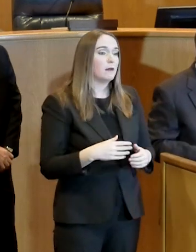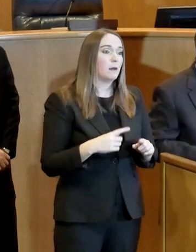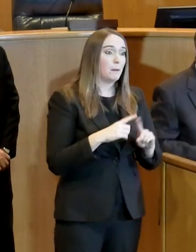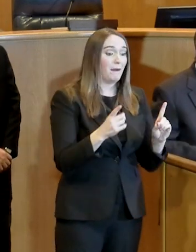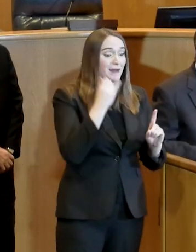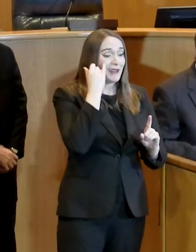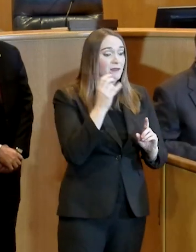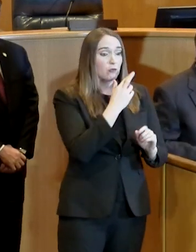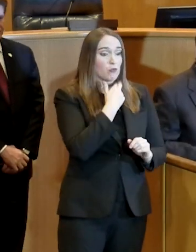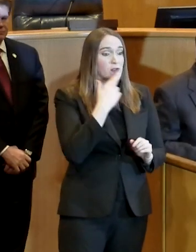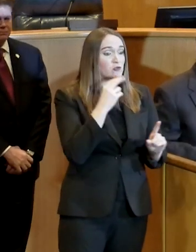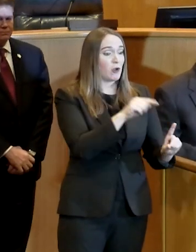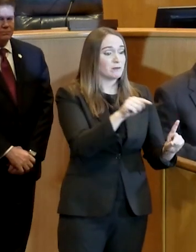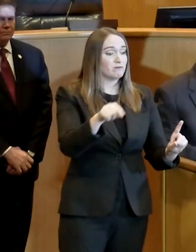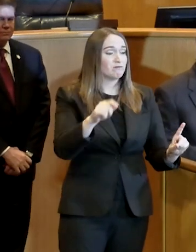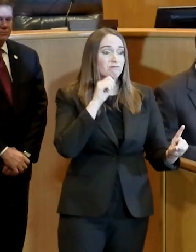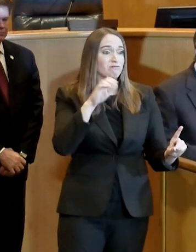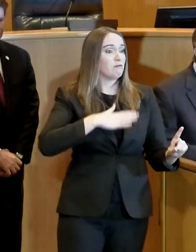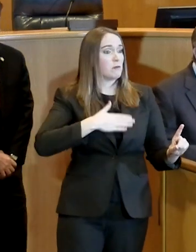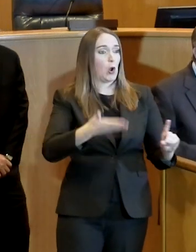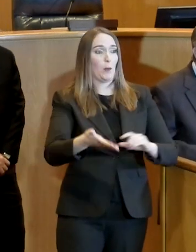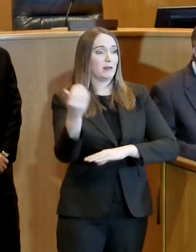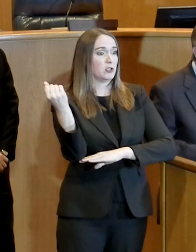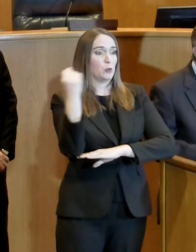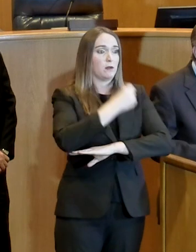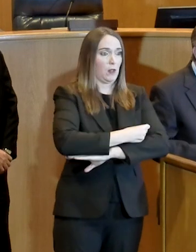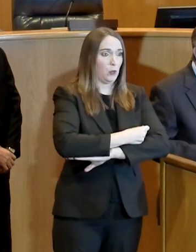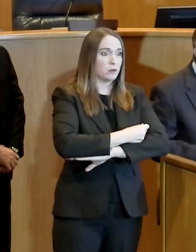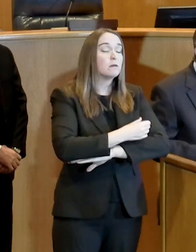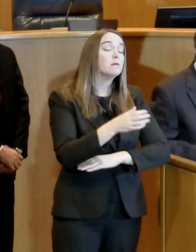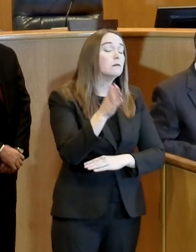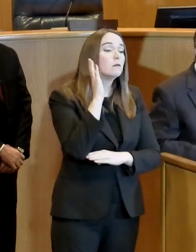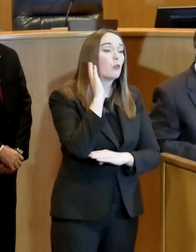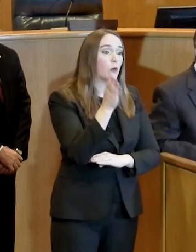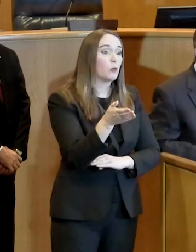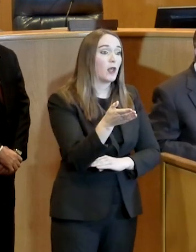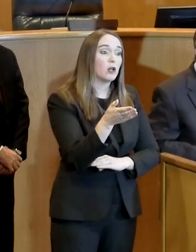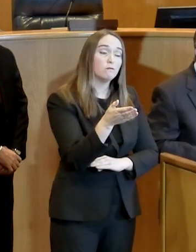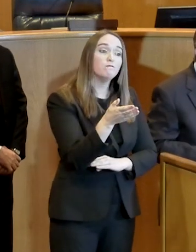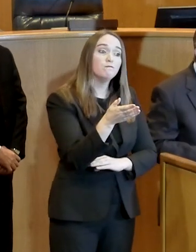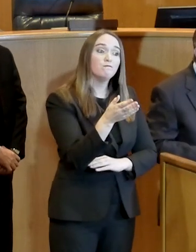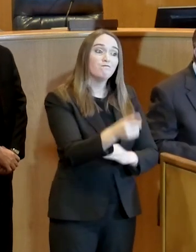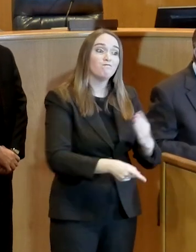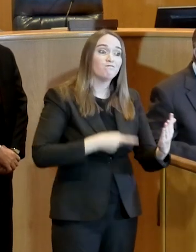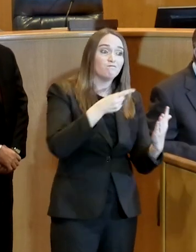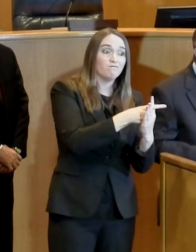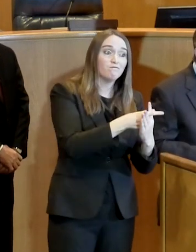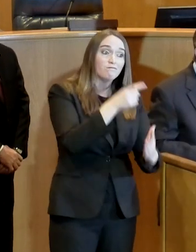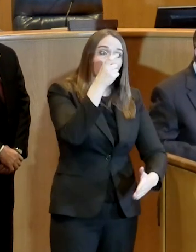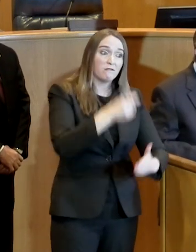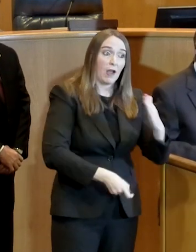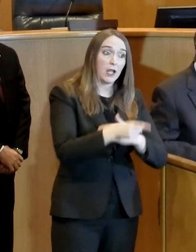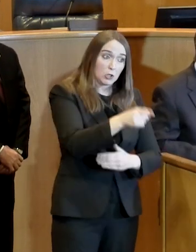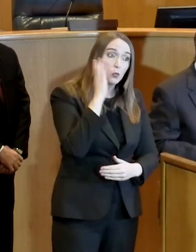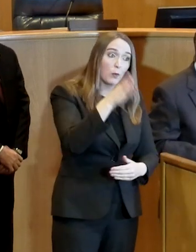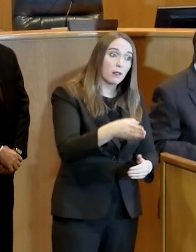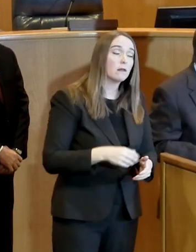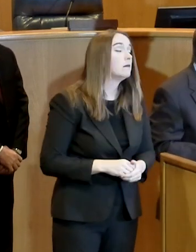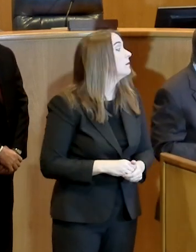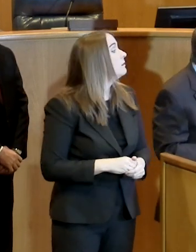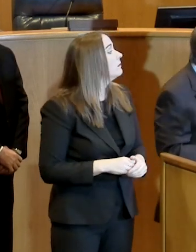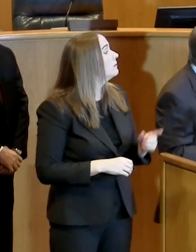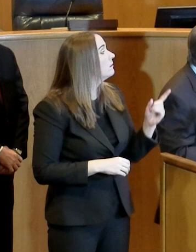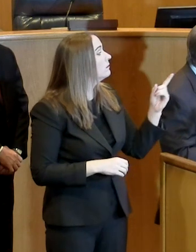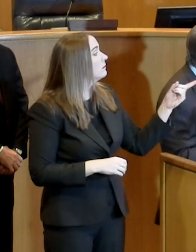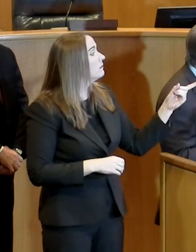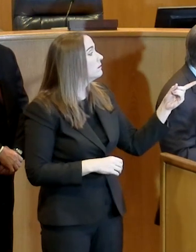not willing to do that, then we will, at that point in time, enforce it and put the teeth behind it that we need to put behind it. Judge, was